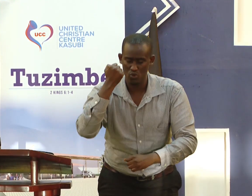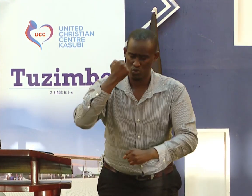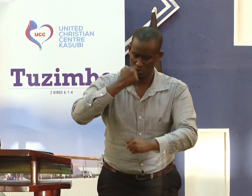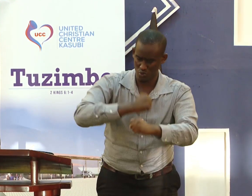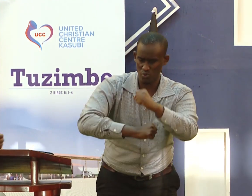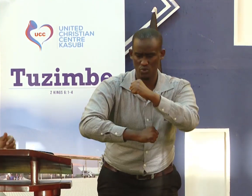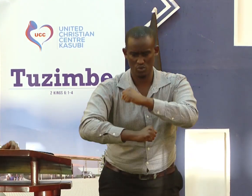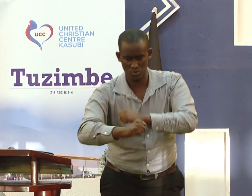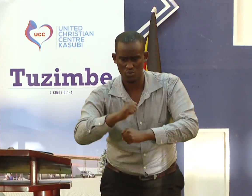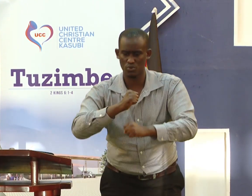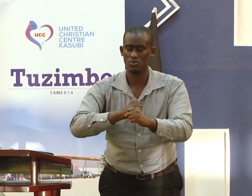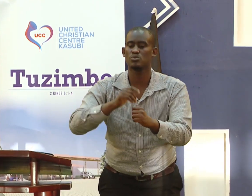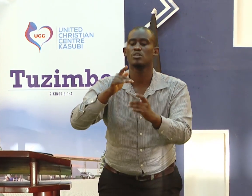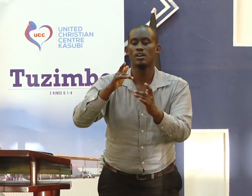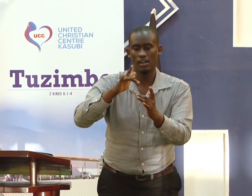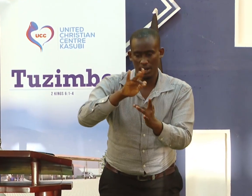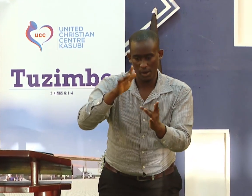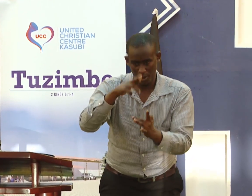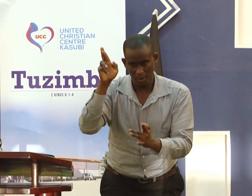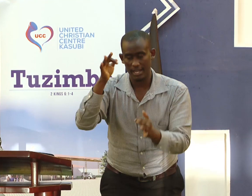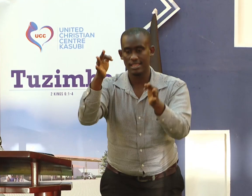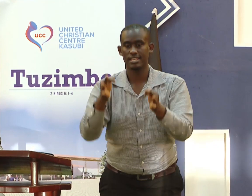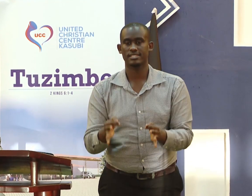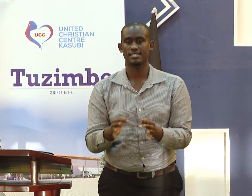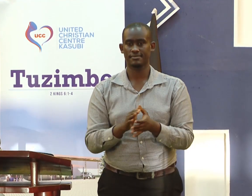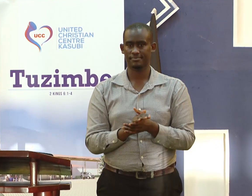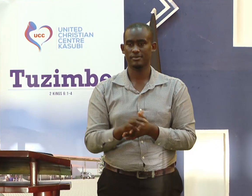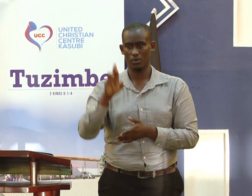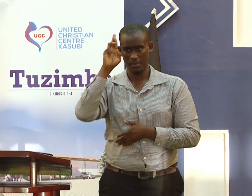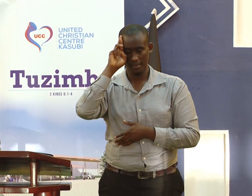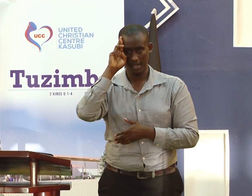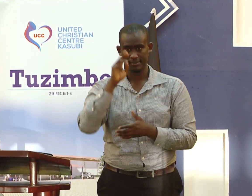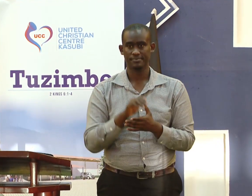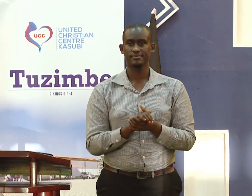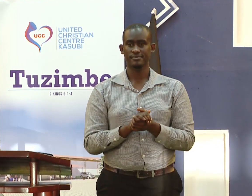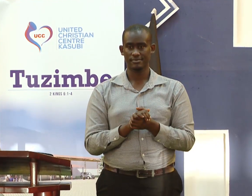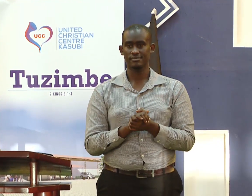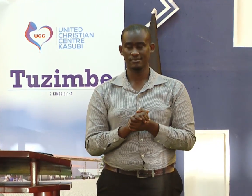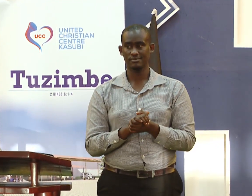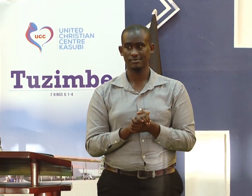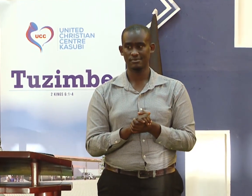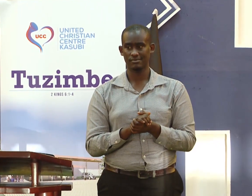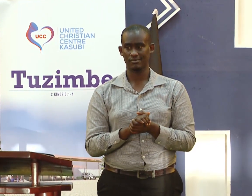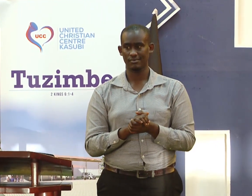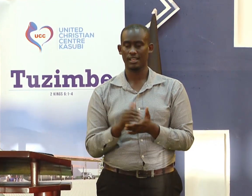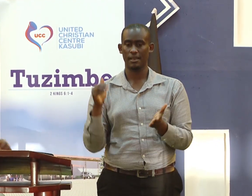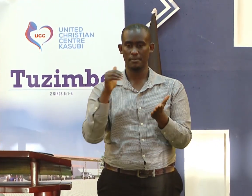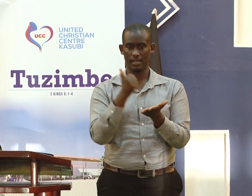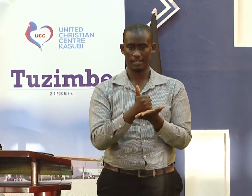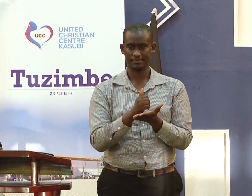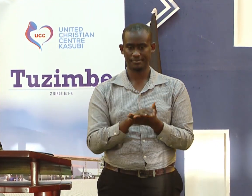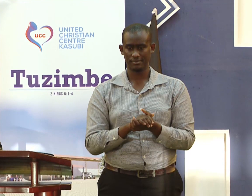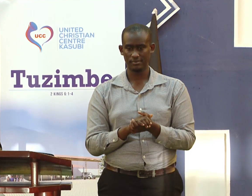Every day, the Holy Spirit will bring back such messages to keep on reminding us what we ought to do. Amen.